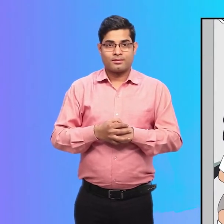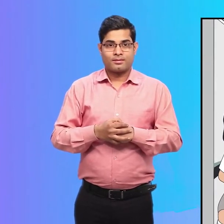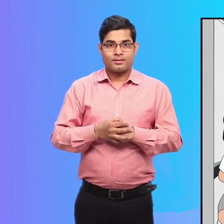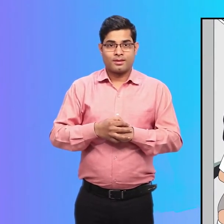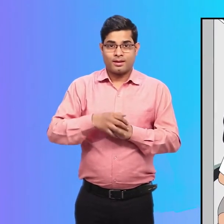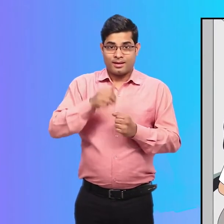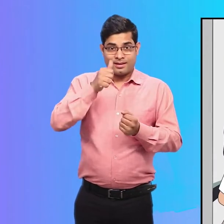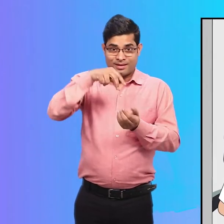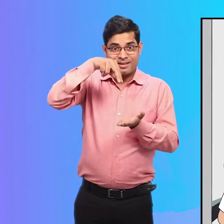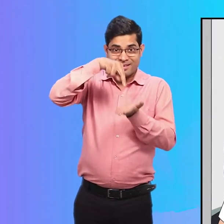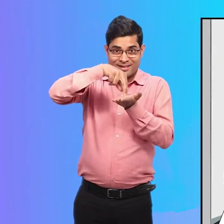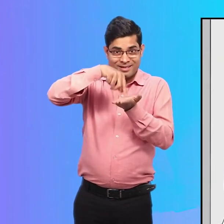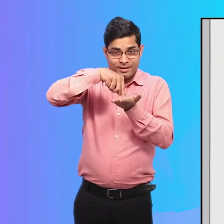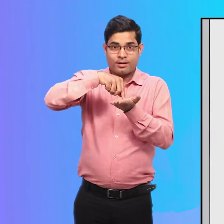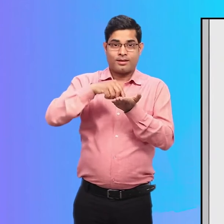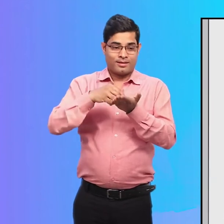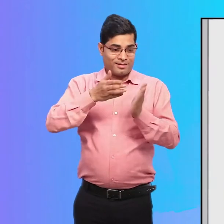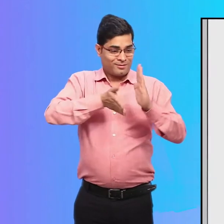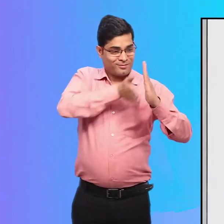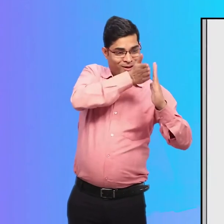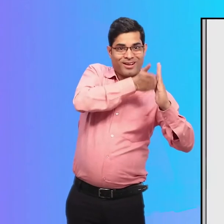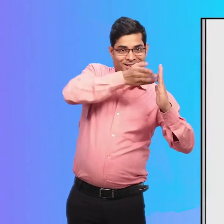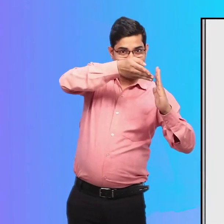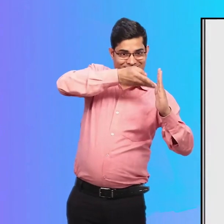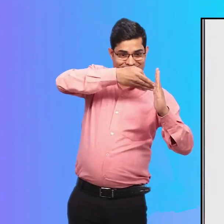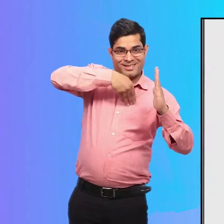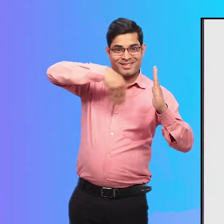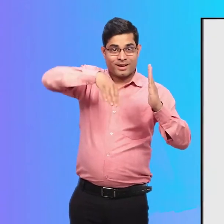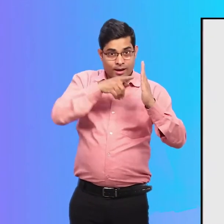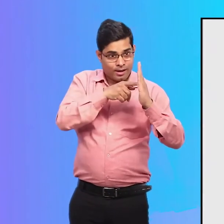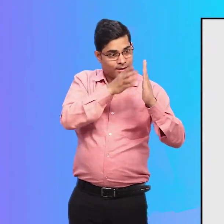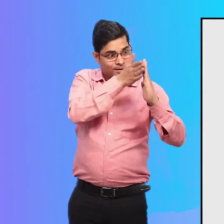On the walls of the lift can be seen braille buttons,